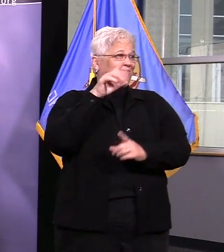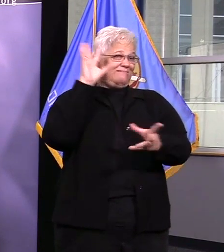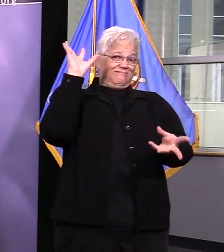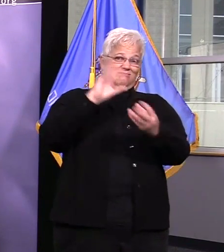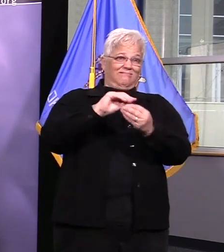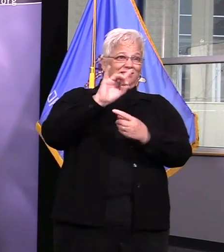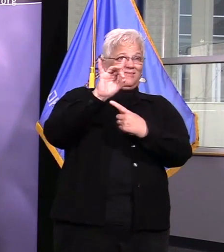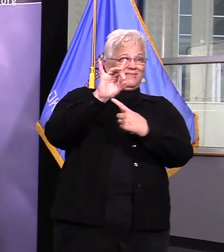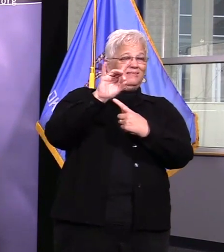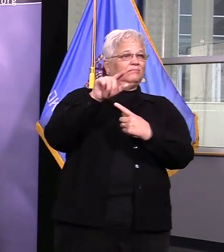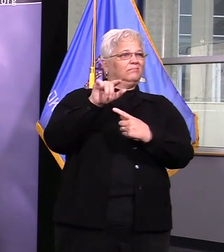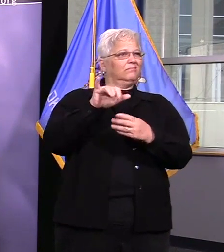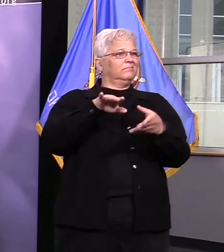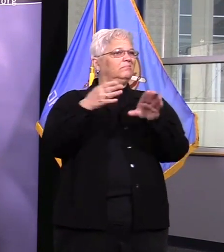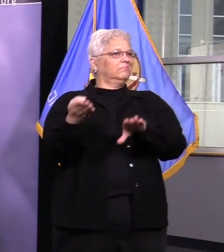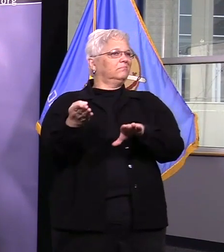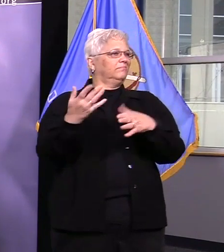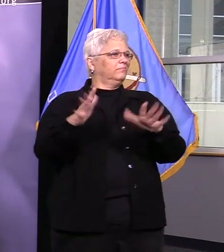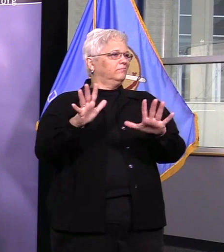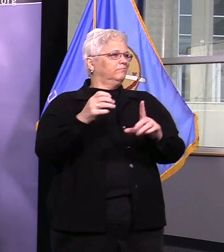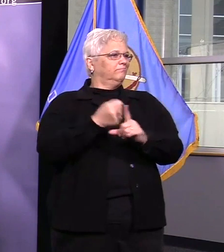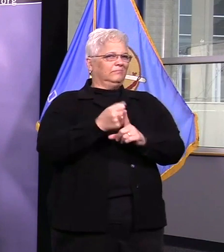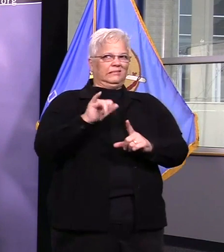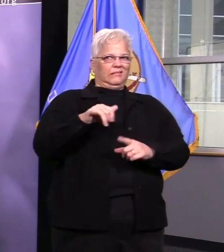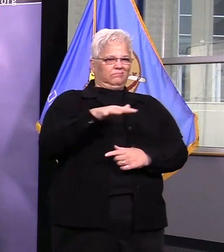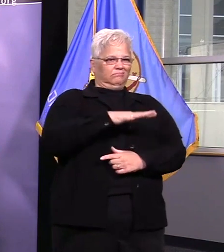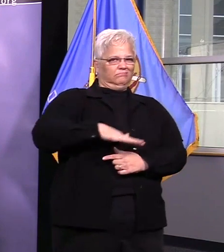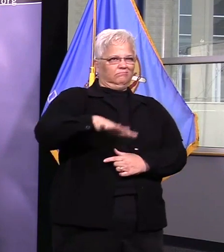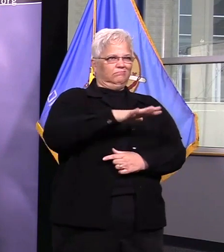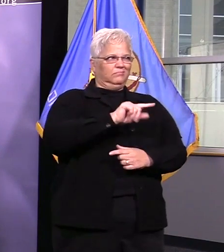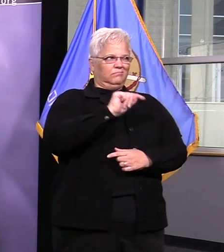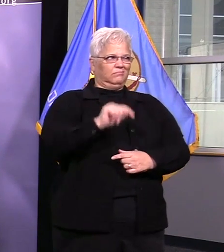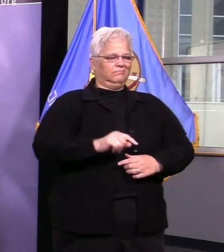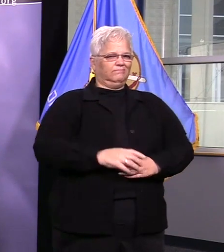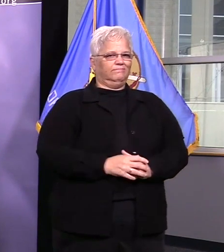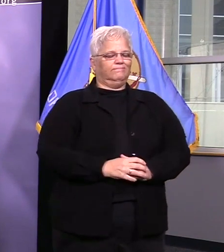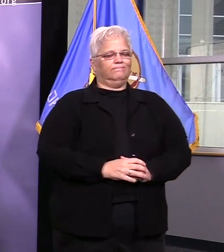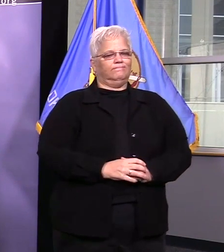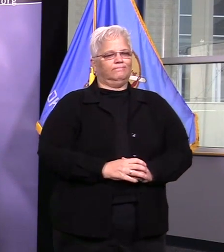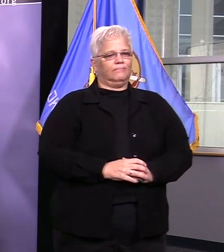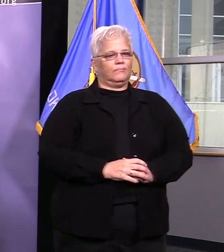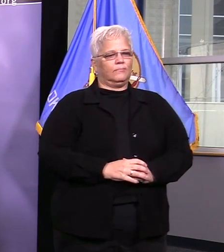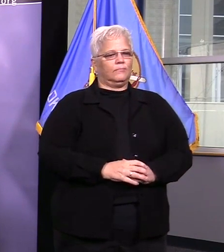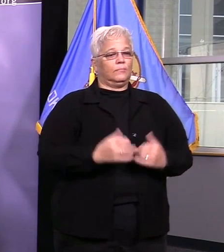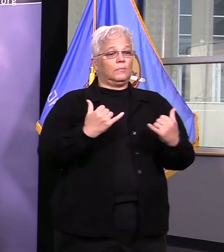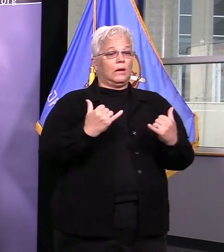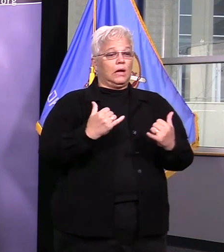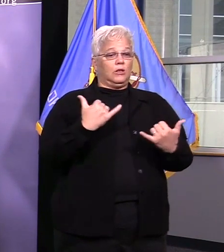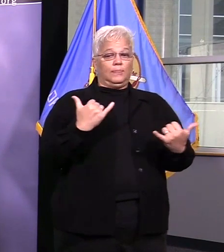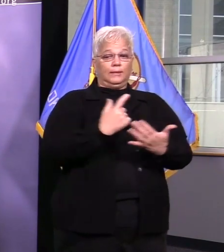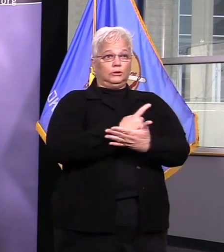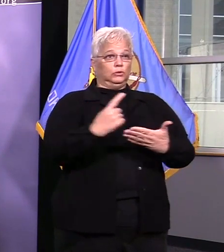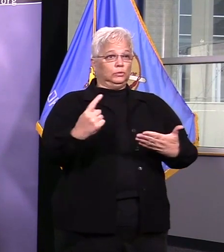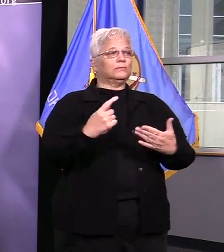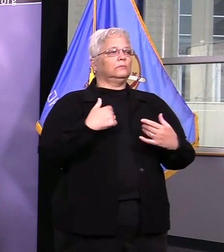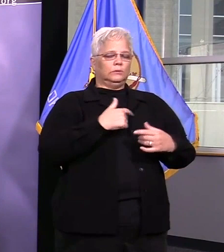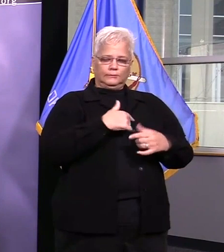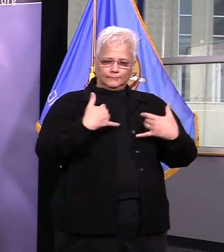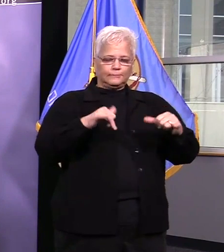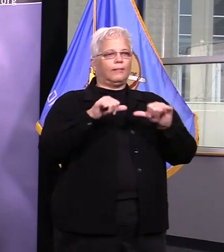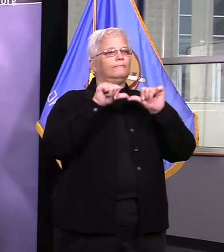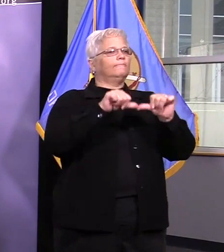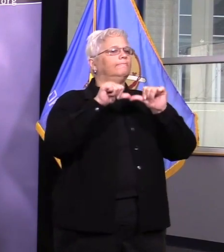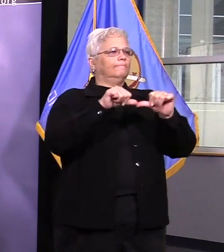This week, Tulsa Health Department conducted specimen collections for COVID-19 testing at our mobile sample collection site at a confidential